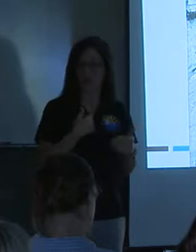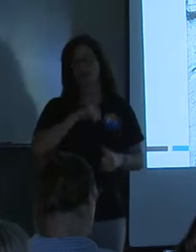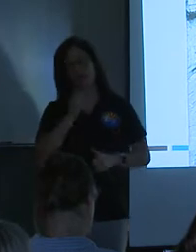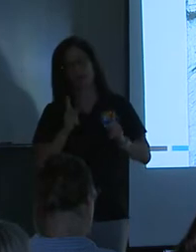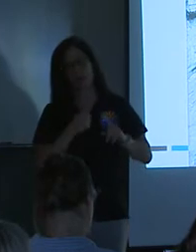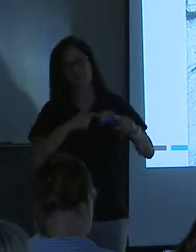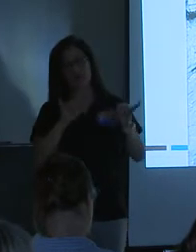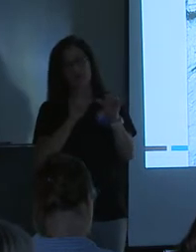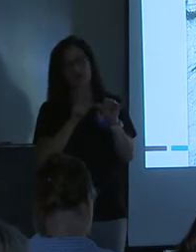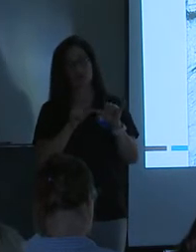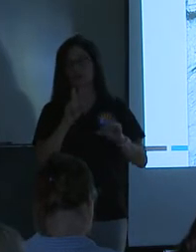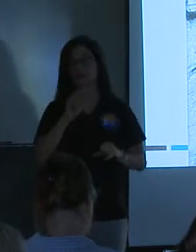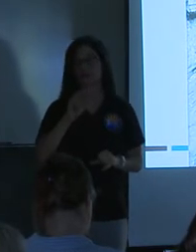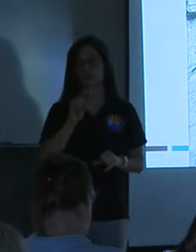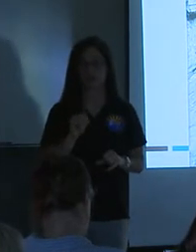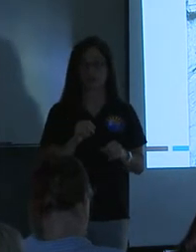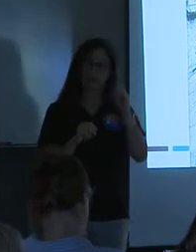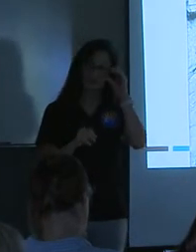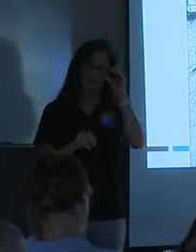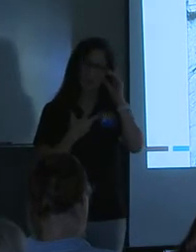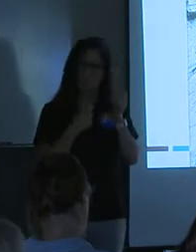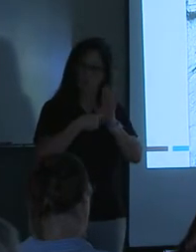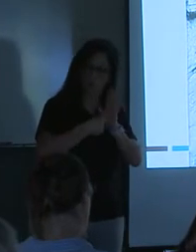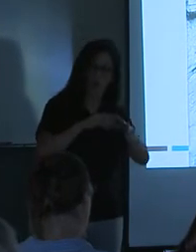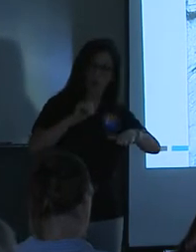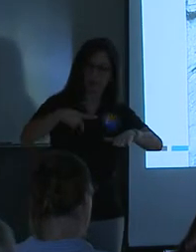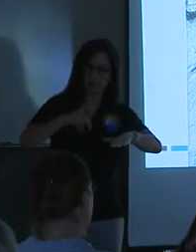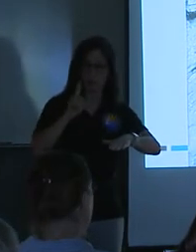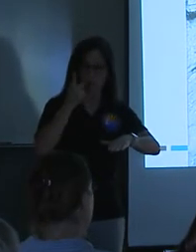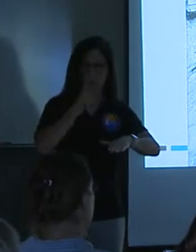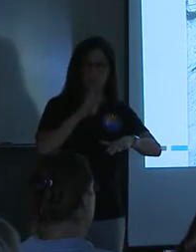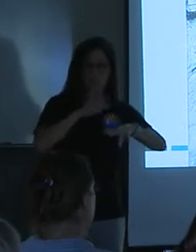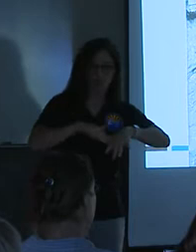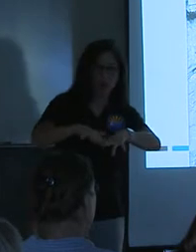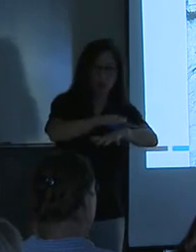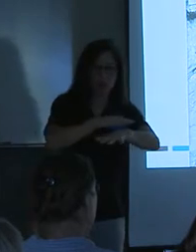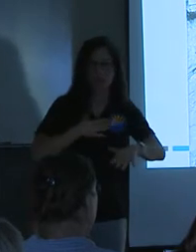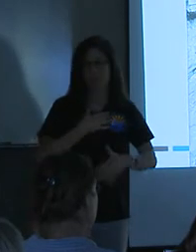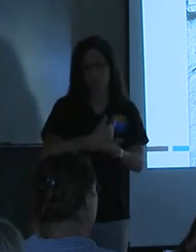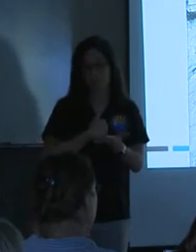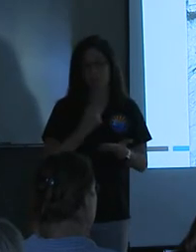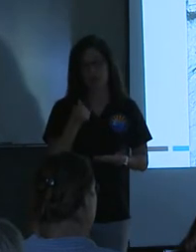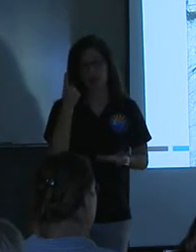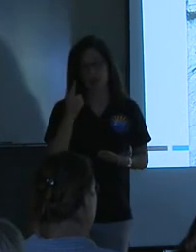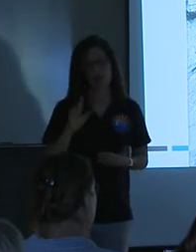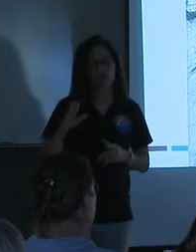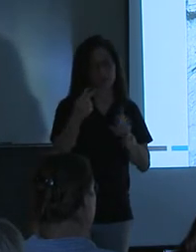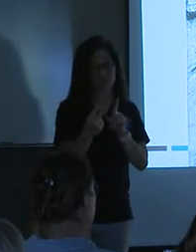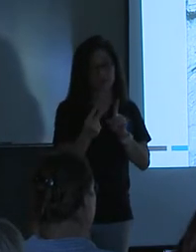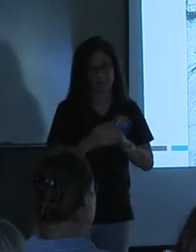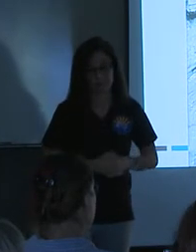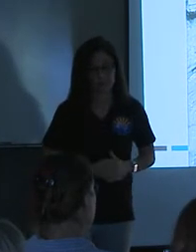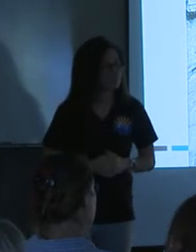other people from the engineering division. And let's map out where we see the flood paths. And please help us understand your perspective